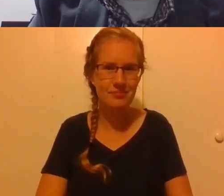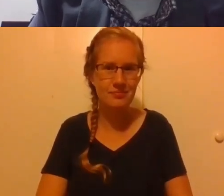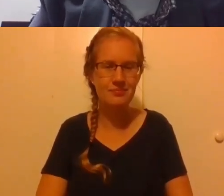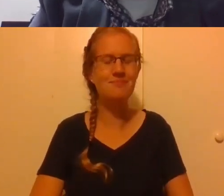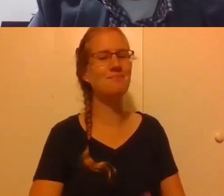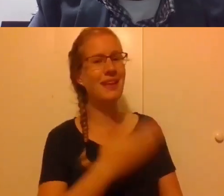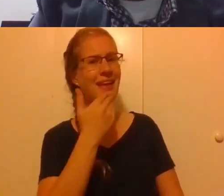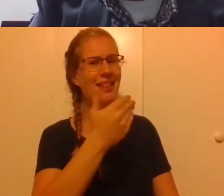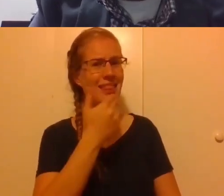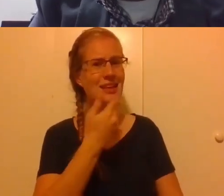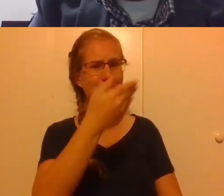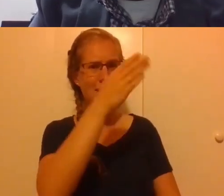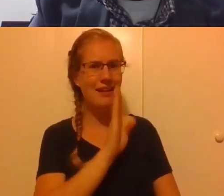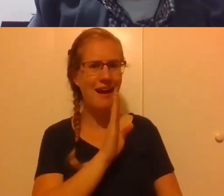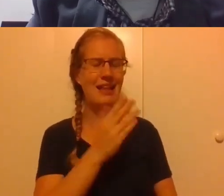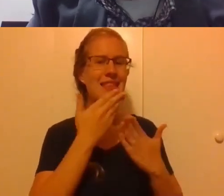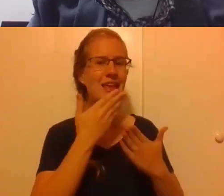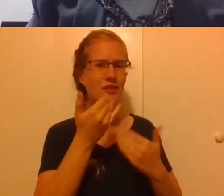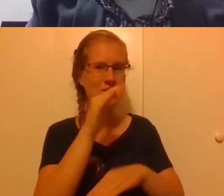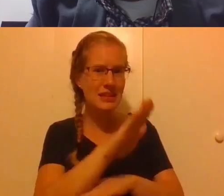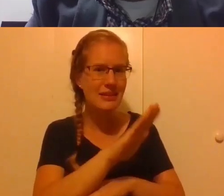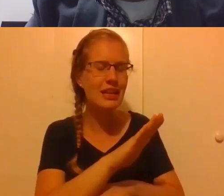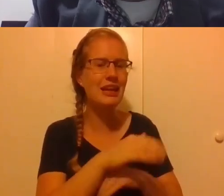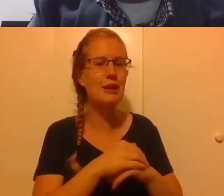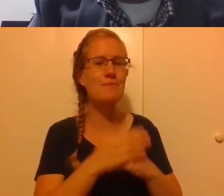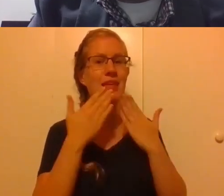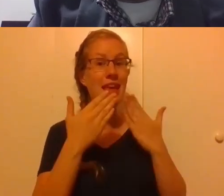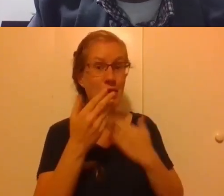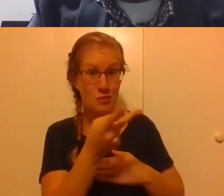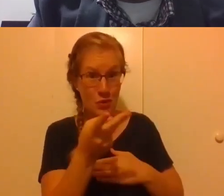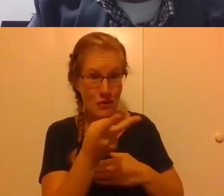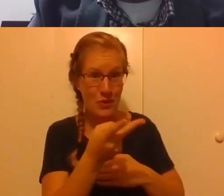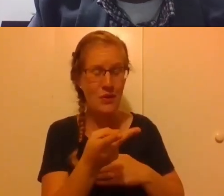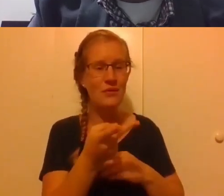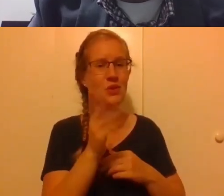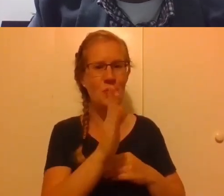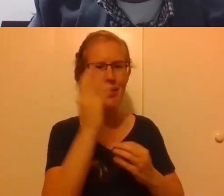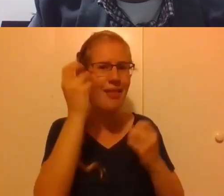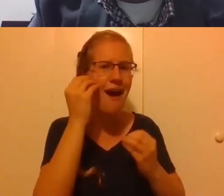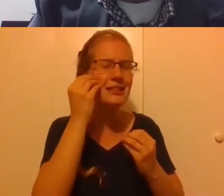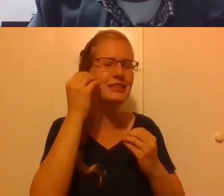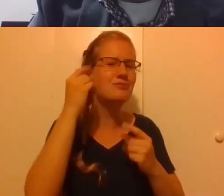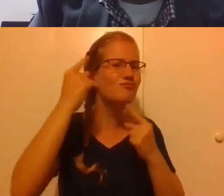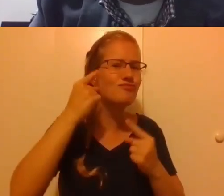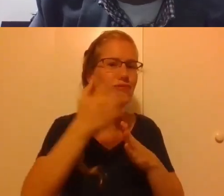Thanks be to God. And thank you for this evening. And thank you to both of you for your thoughts and reflections. It seems clear to me